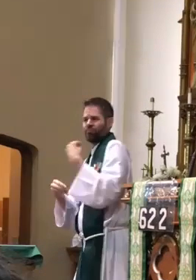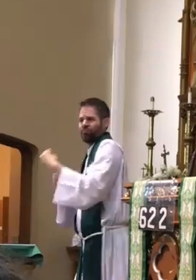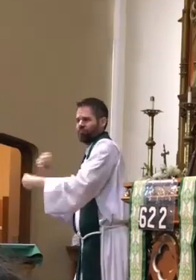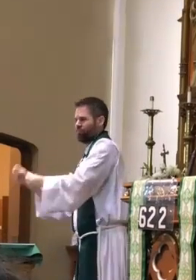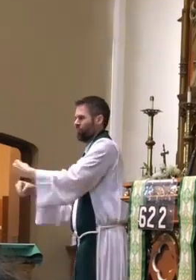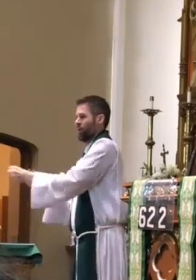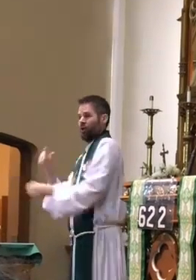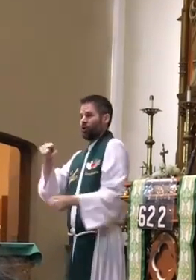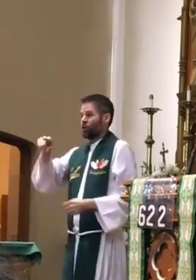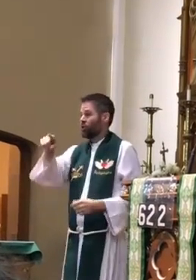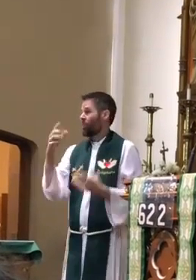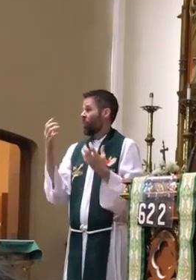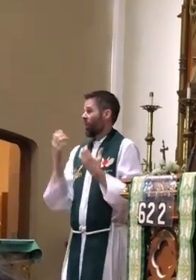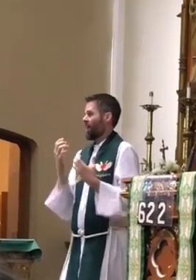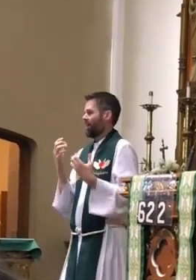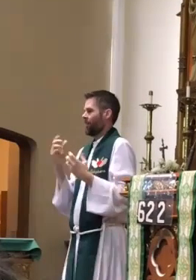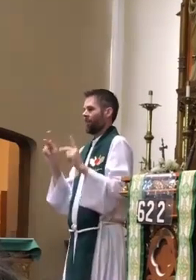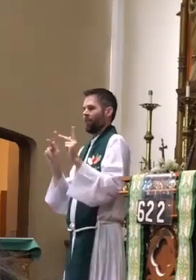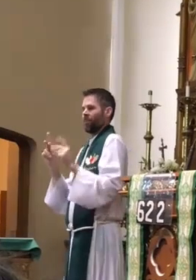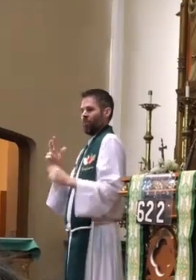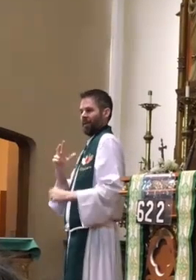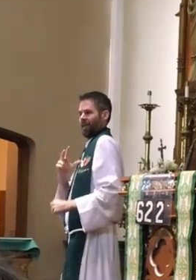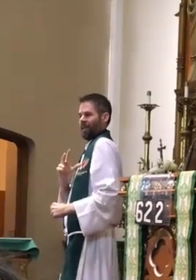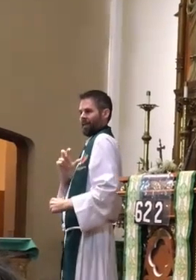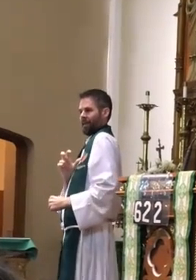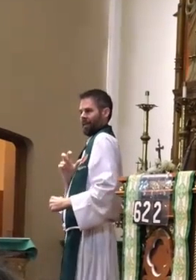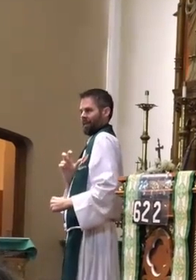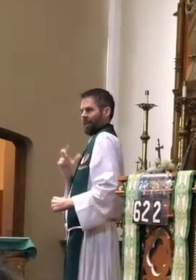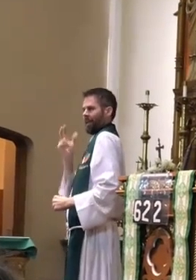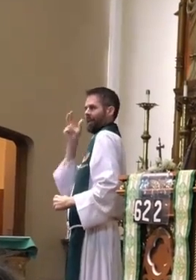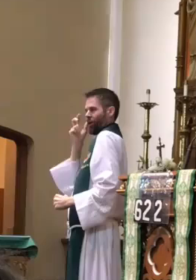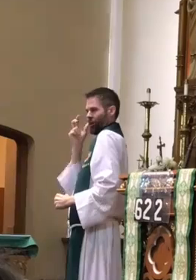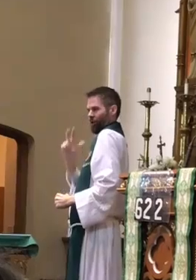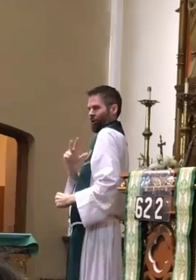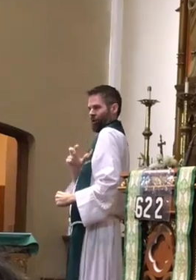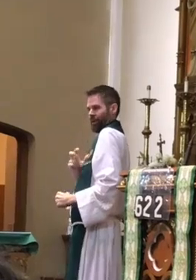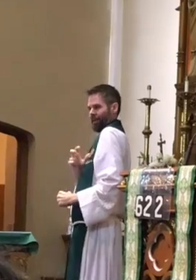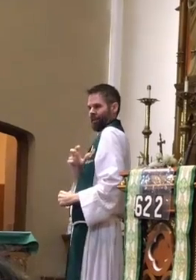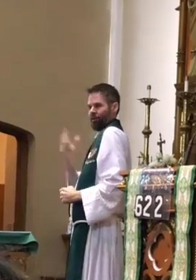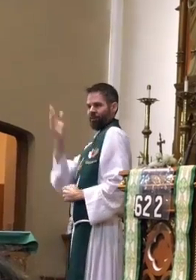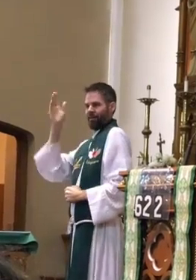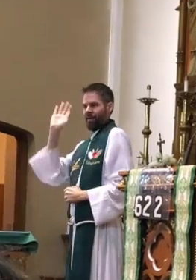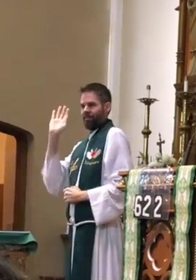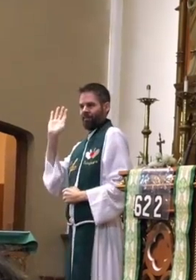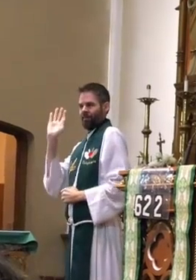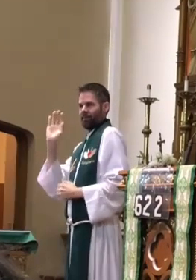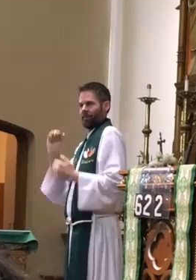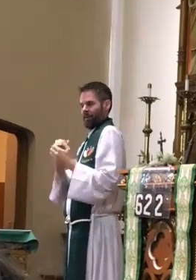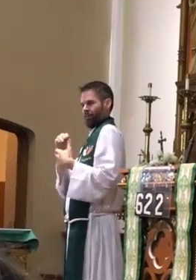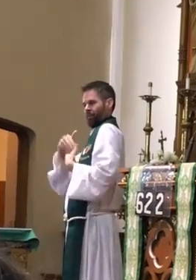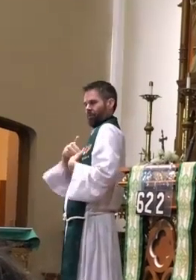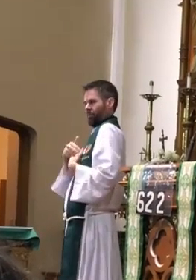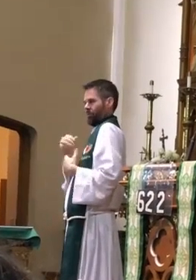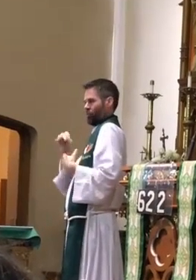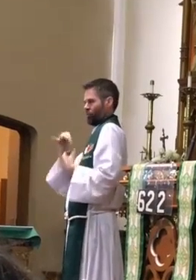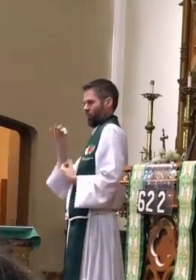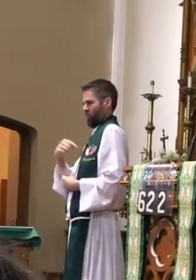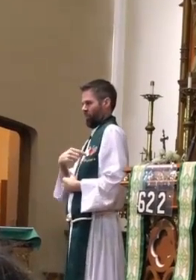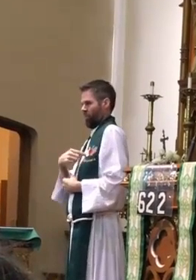diocese because she is so generous. She wants people to hear God